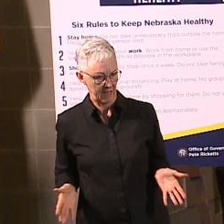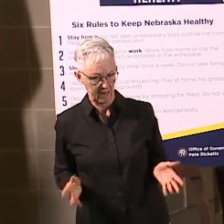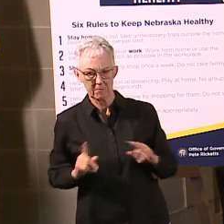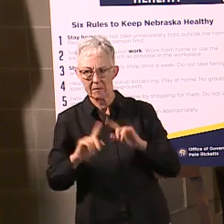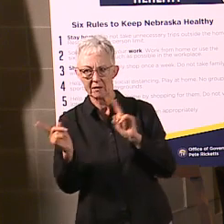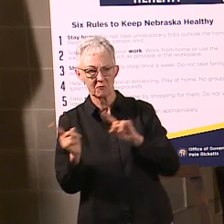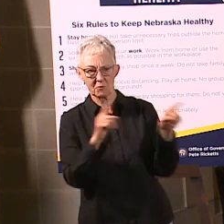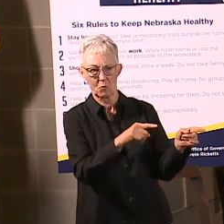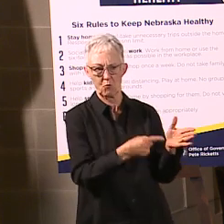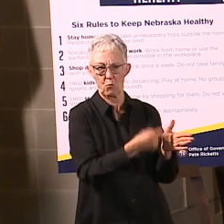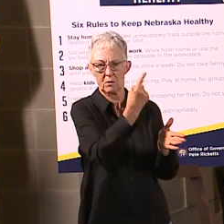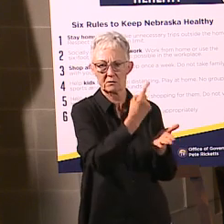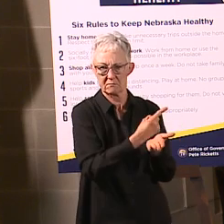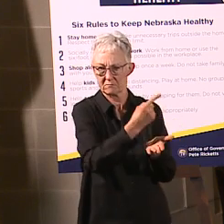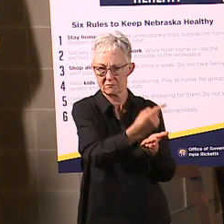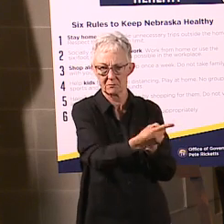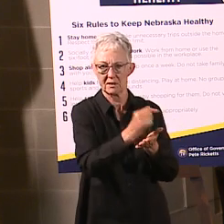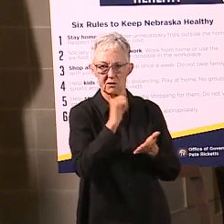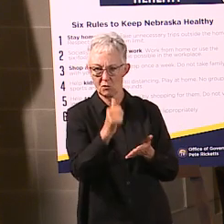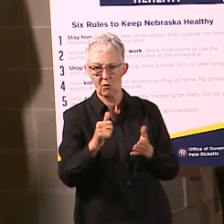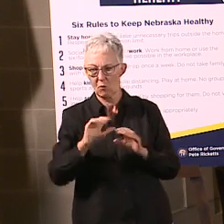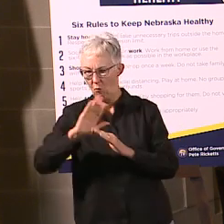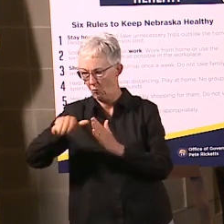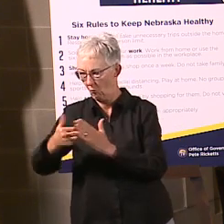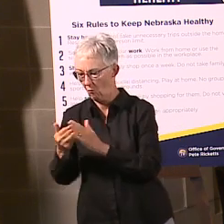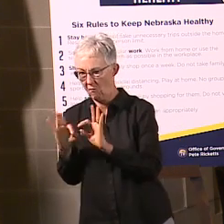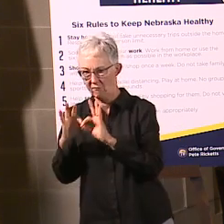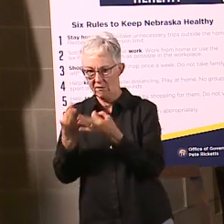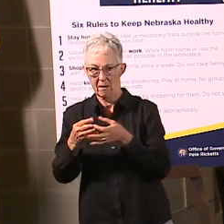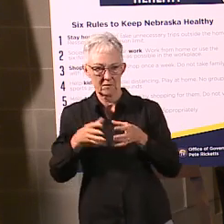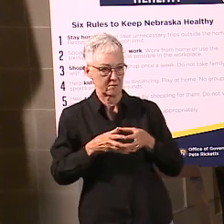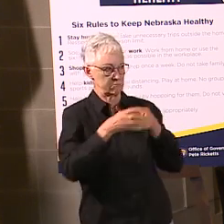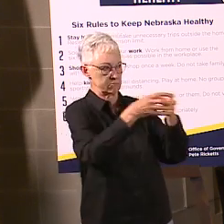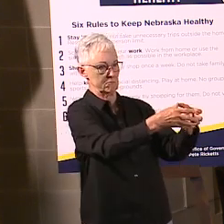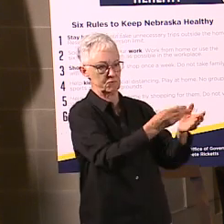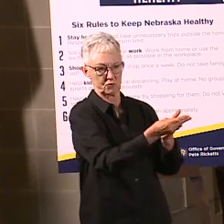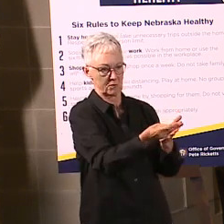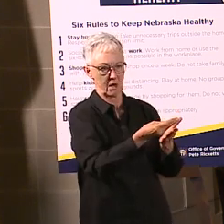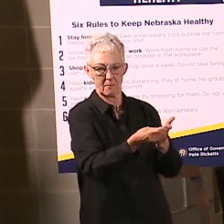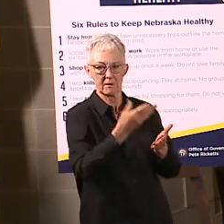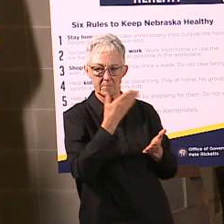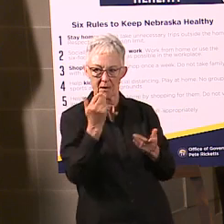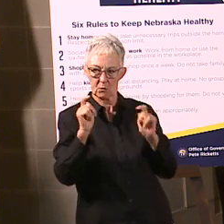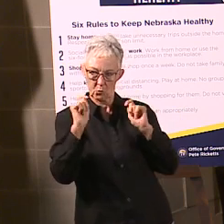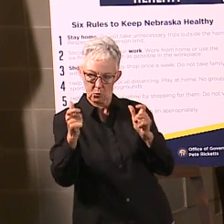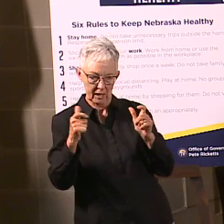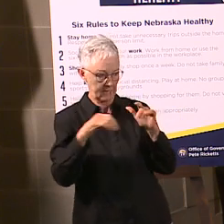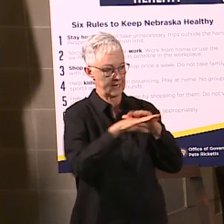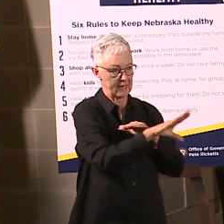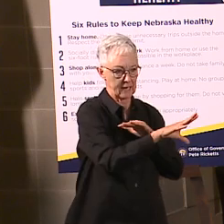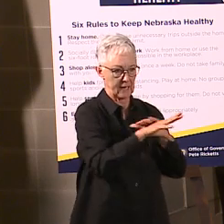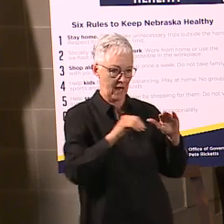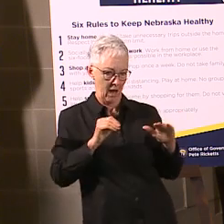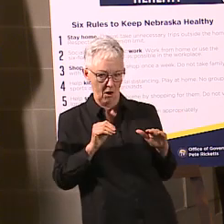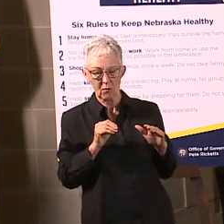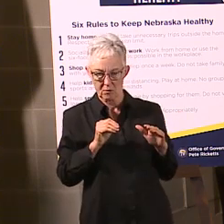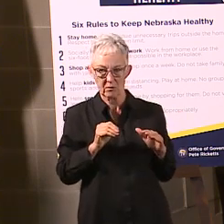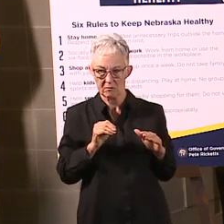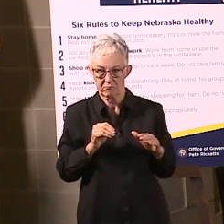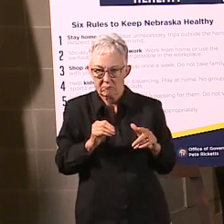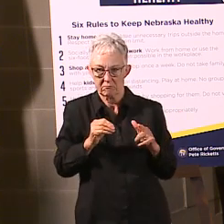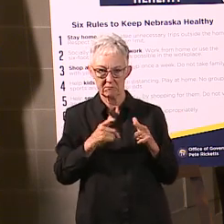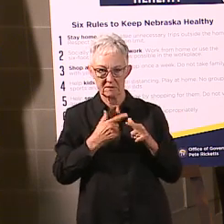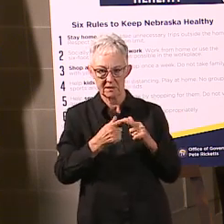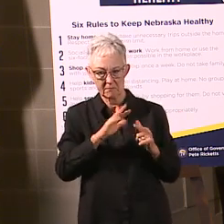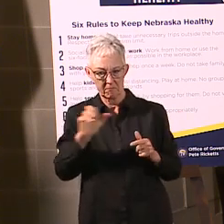bring the entire family. Be efficient. Get in, get out. So, again, limit the exposure that you have there by going out shopping.